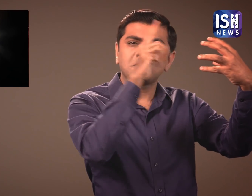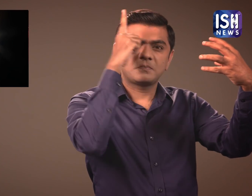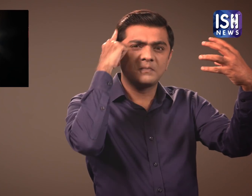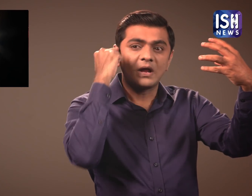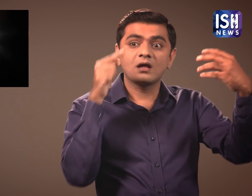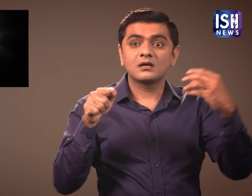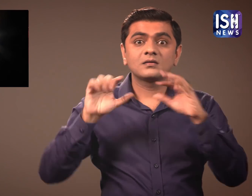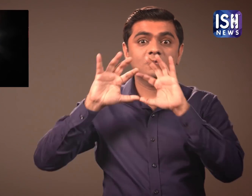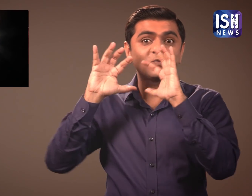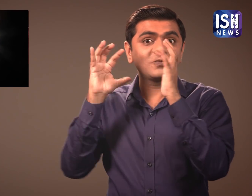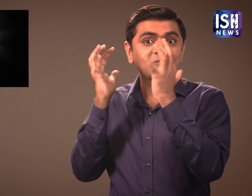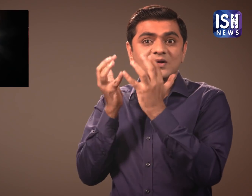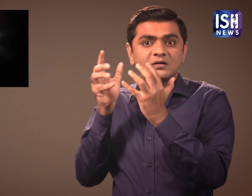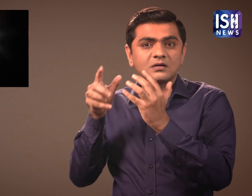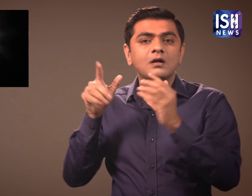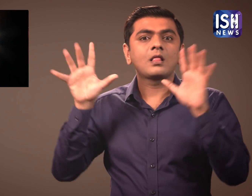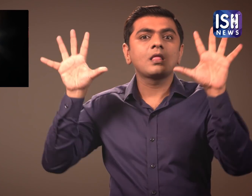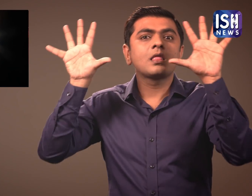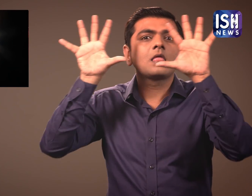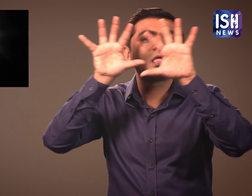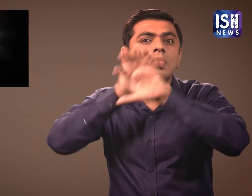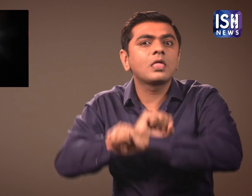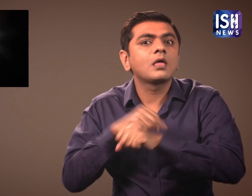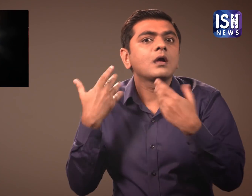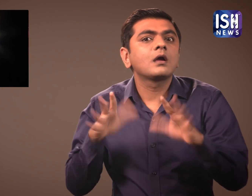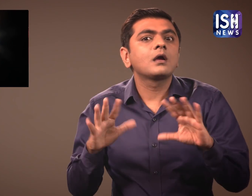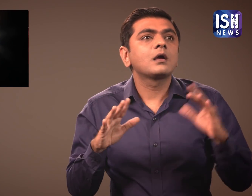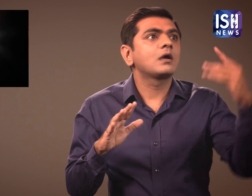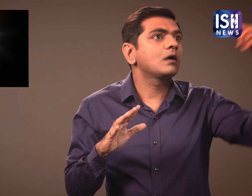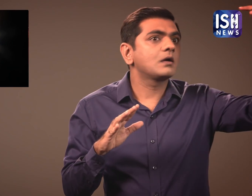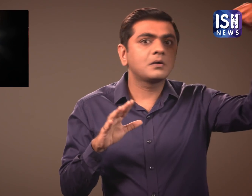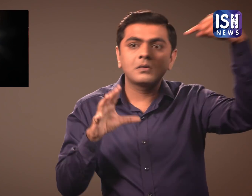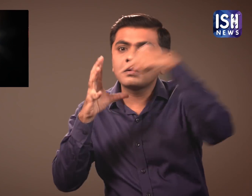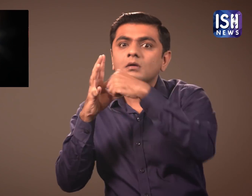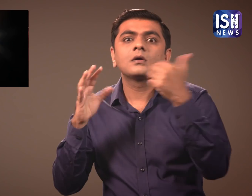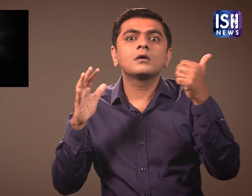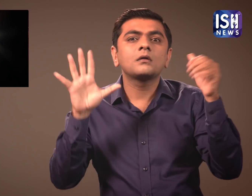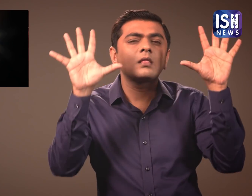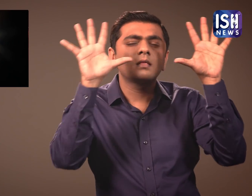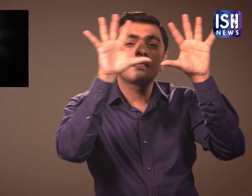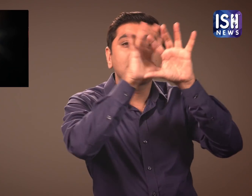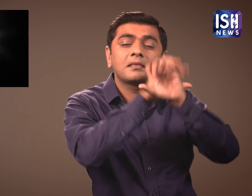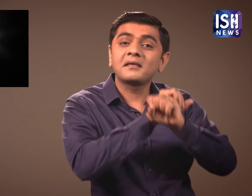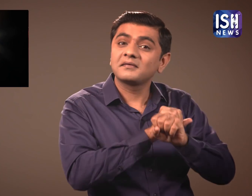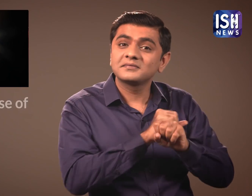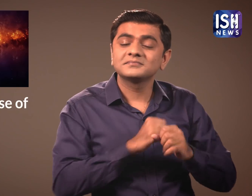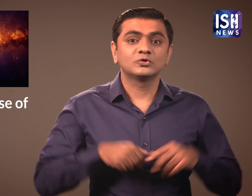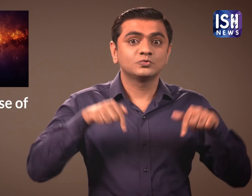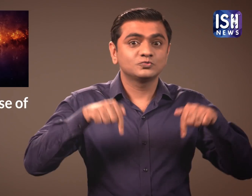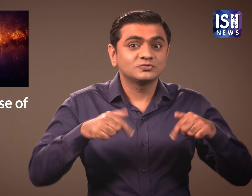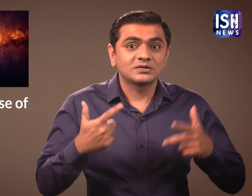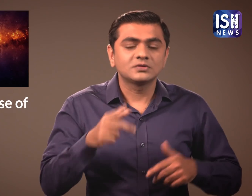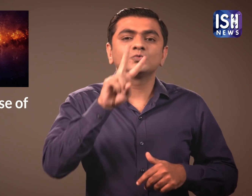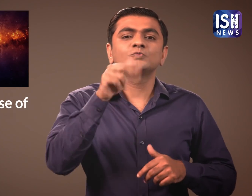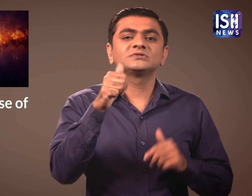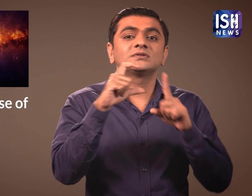3. Earth is engulfed in darkness as the Sun's rays cannot reach Earth. Today,